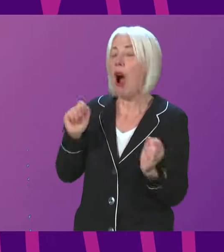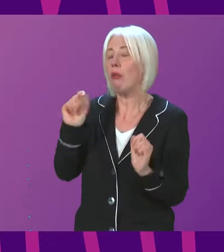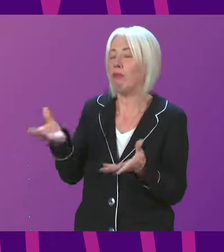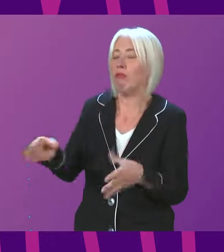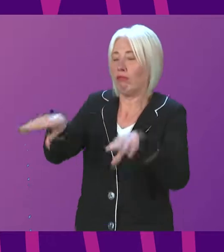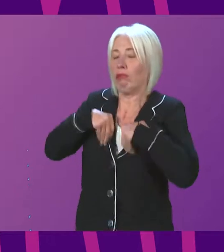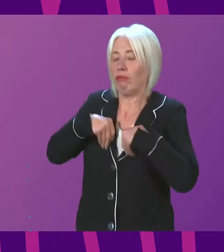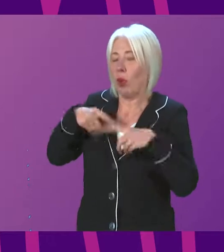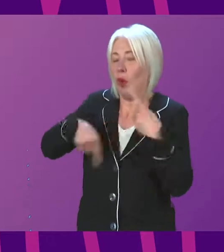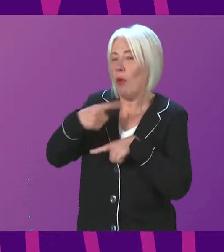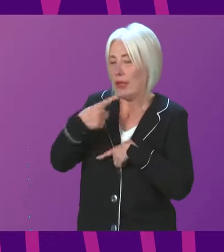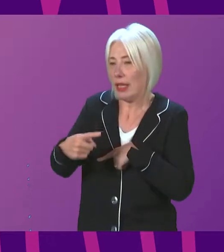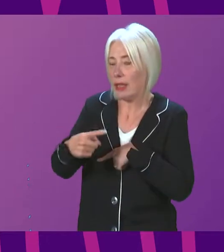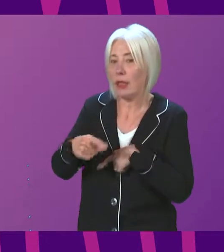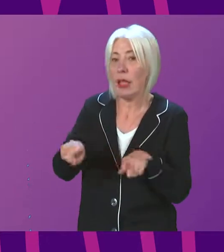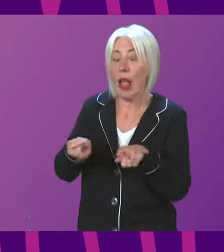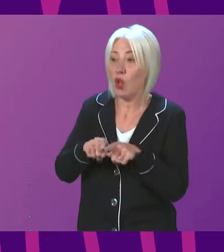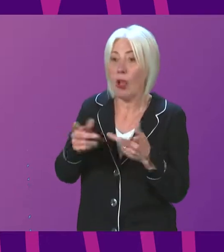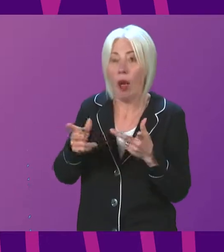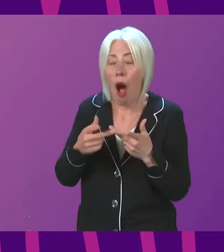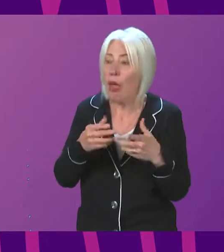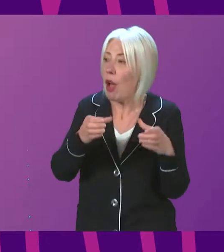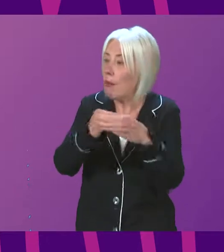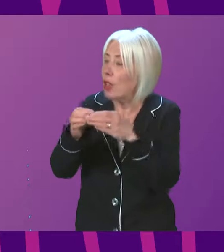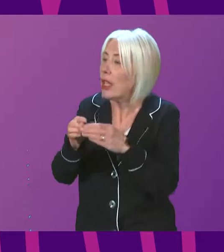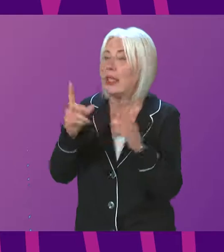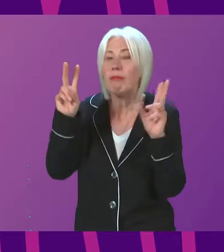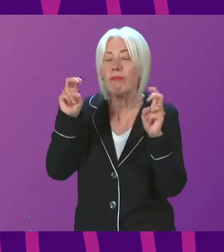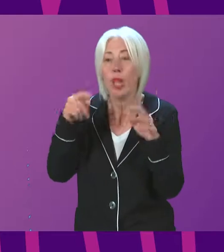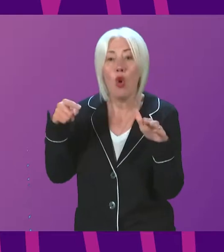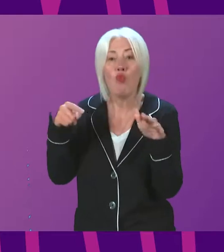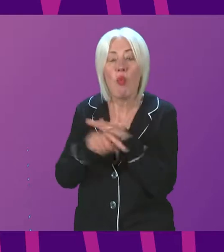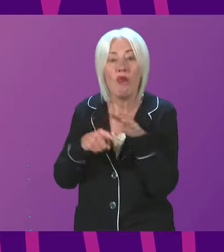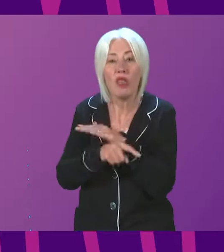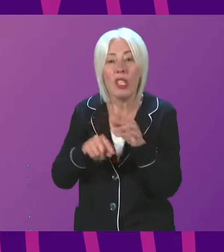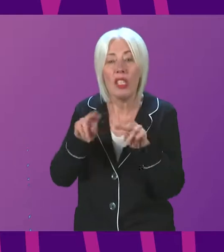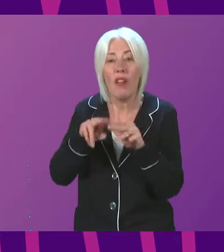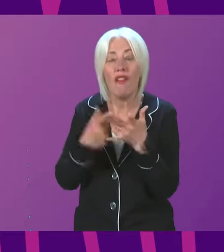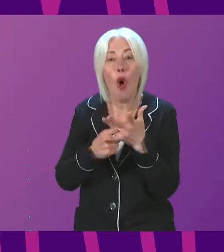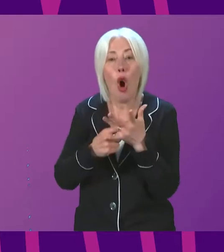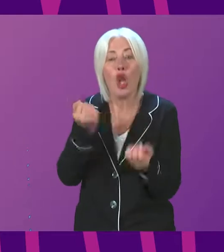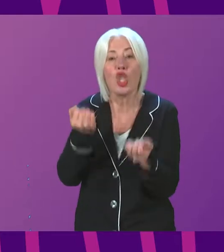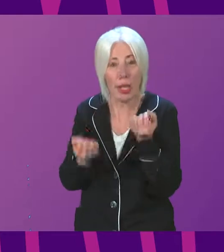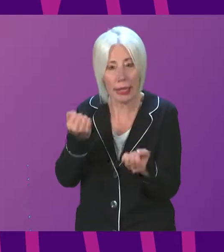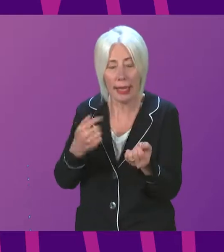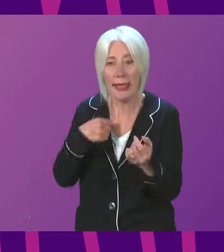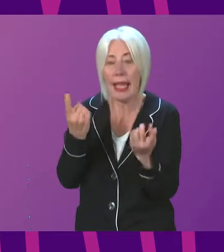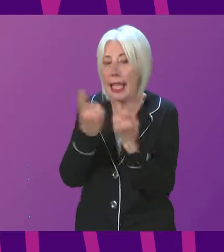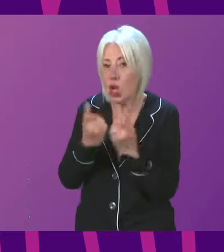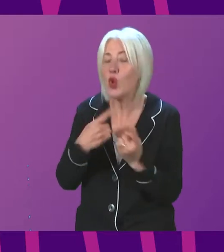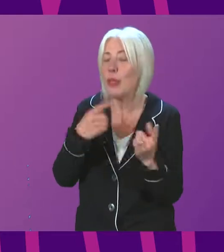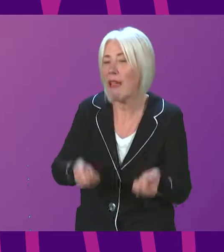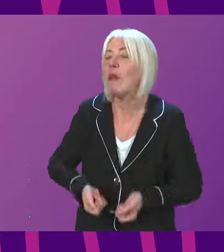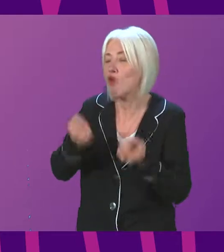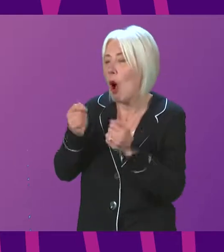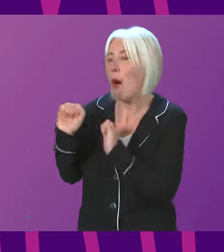following representations made to me by bodies such as Refugees for Justice, which we raised with the Prime Minister, the inclusion